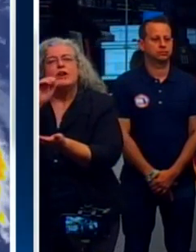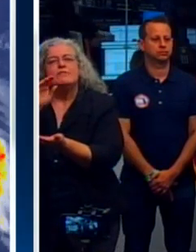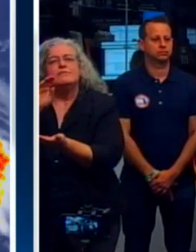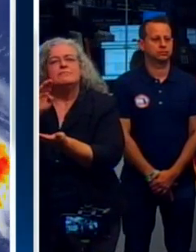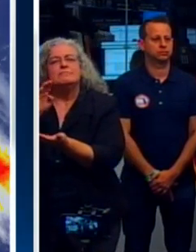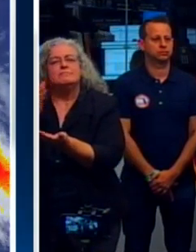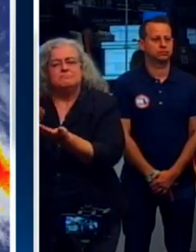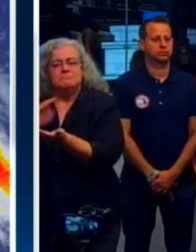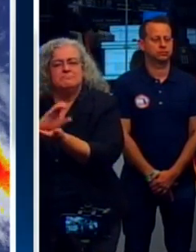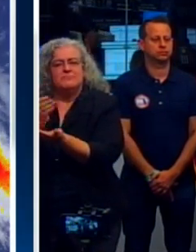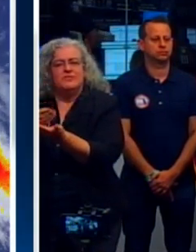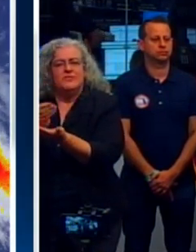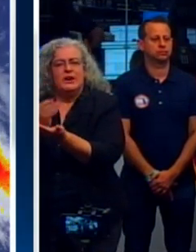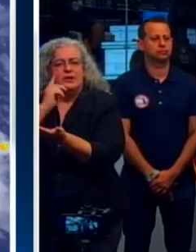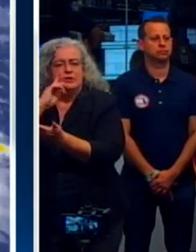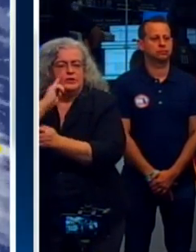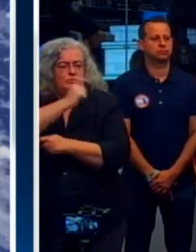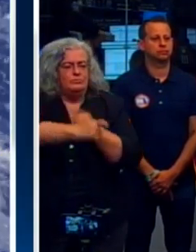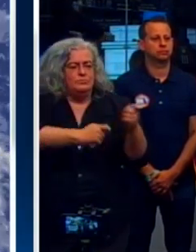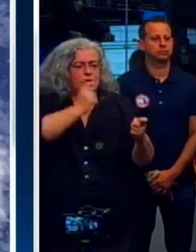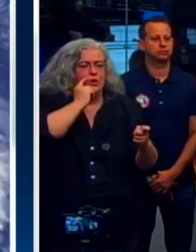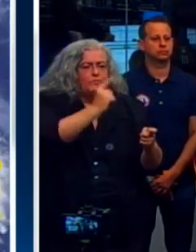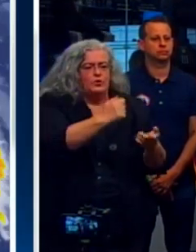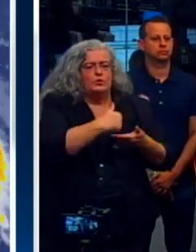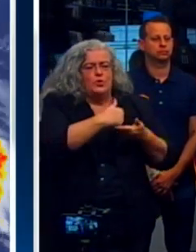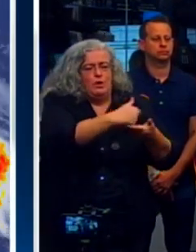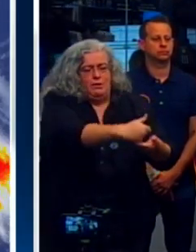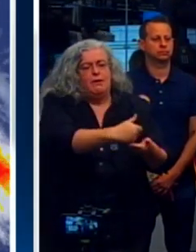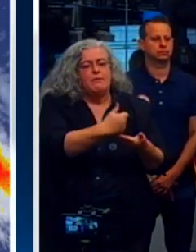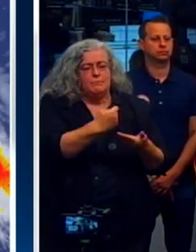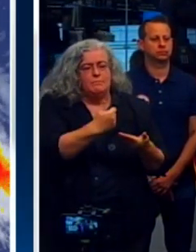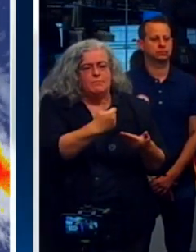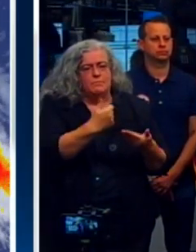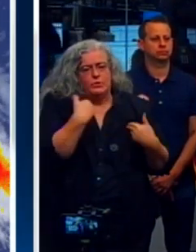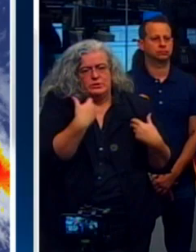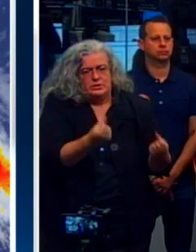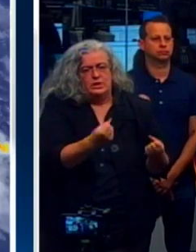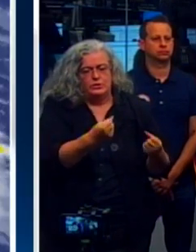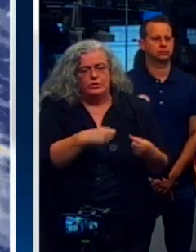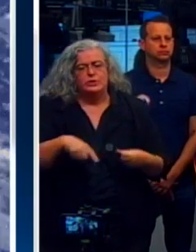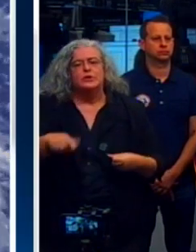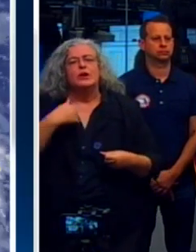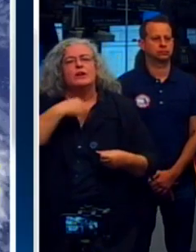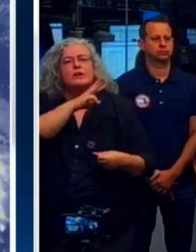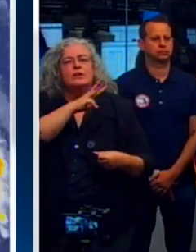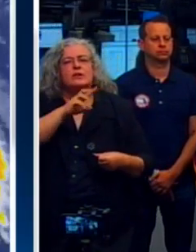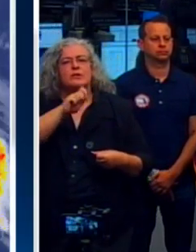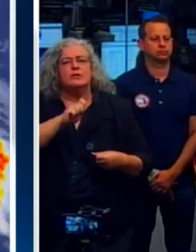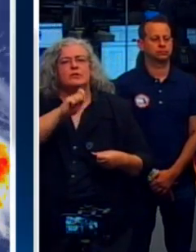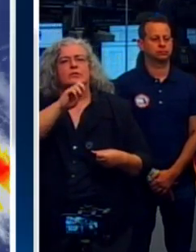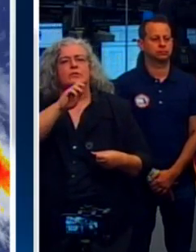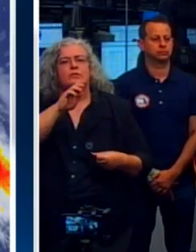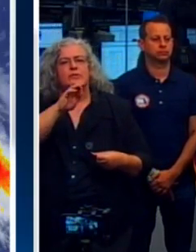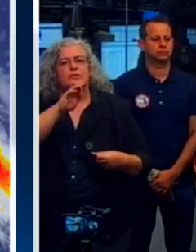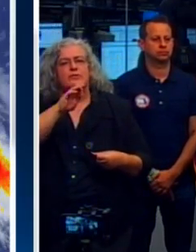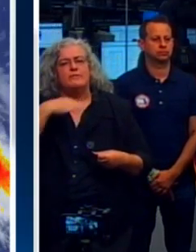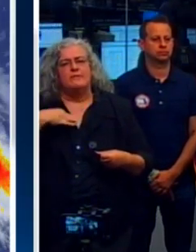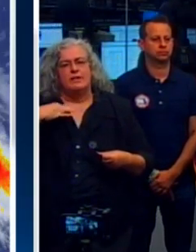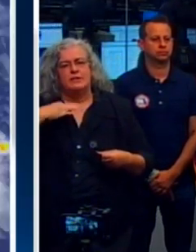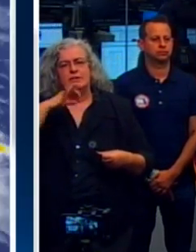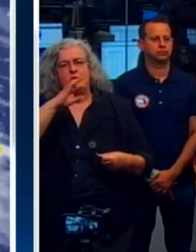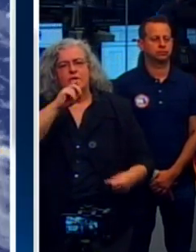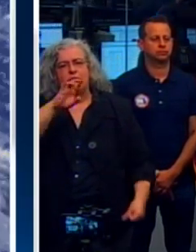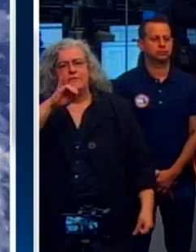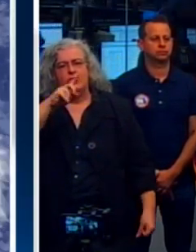during times of emergency or disaster. And to donate, please visit www.volunteerflorida.org